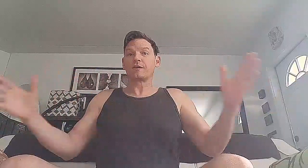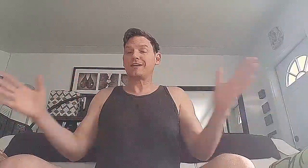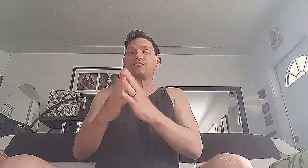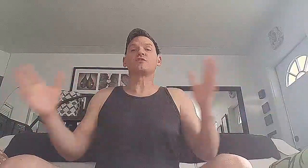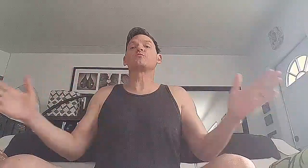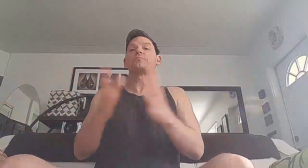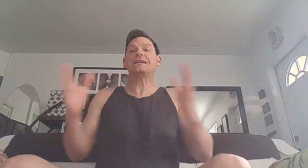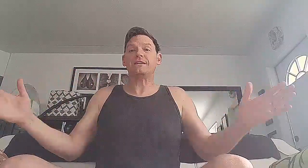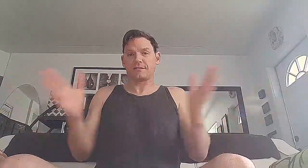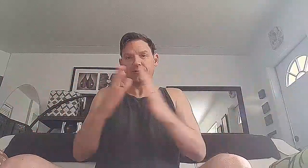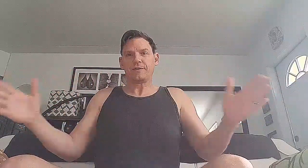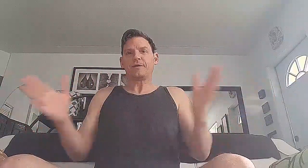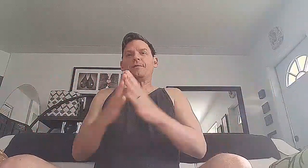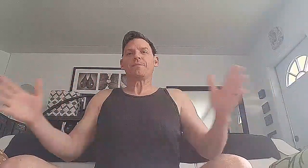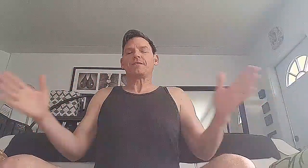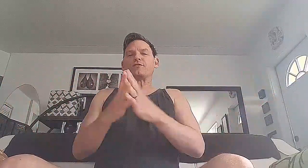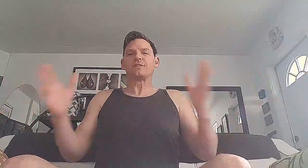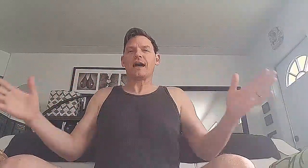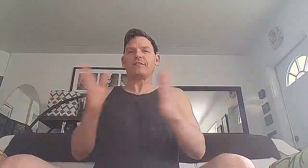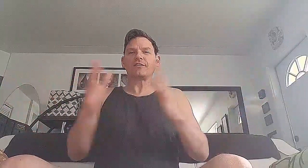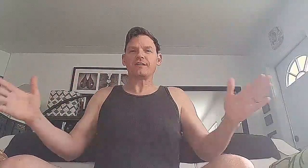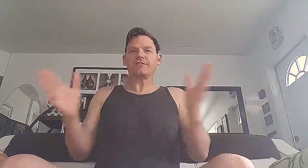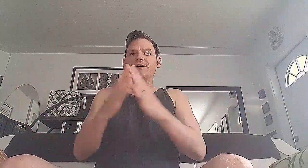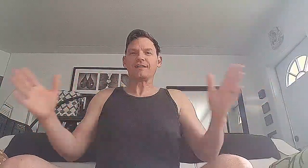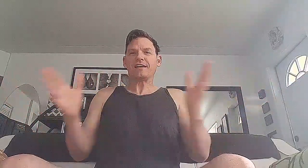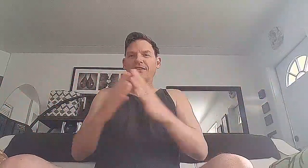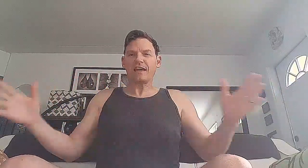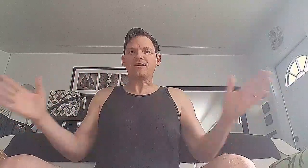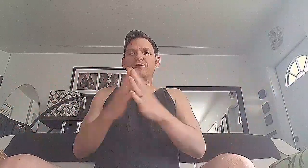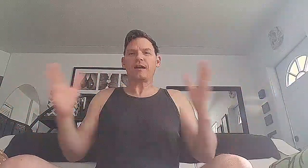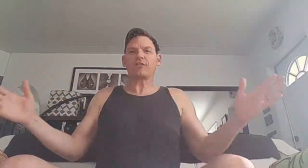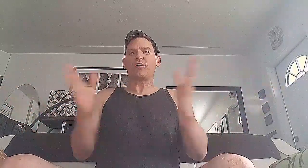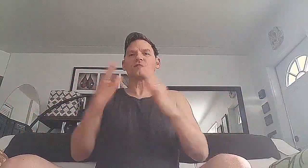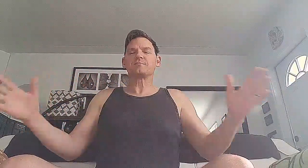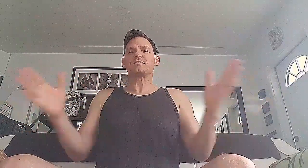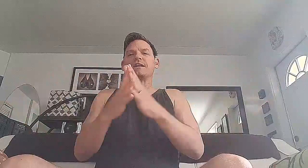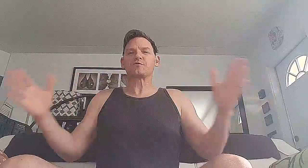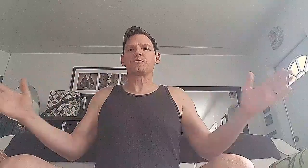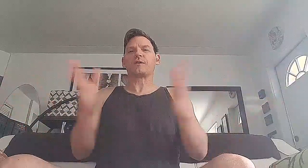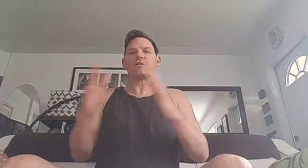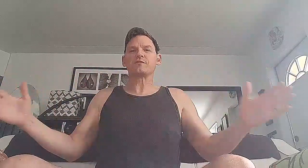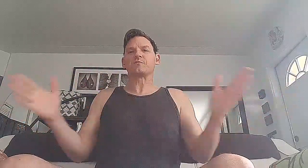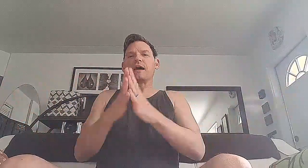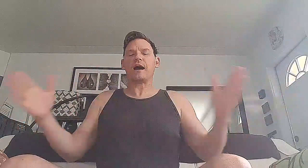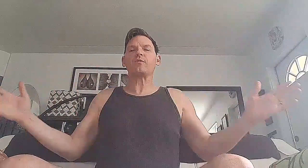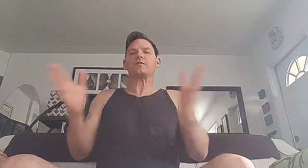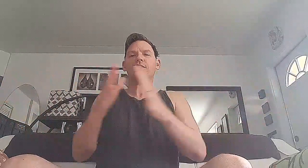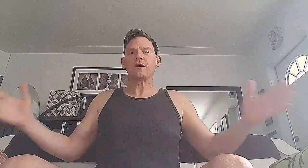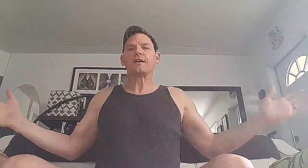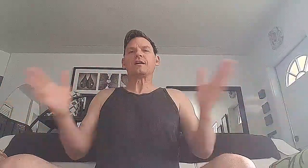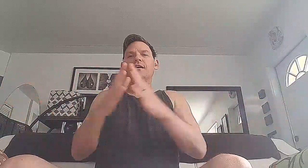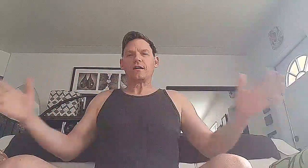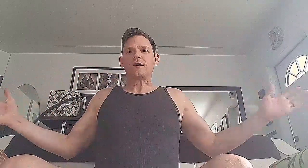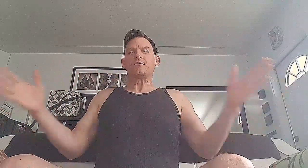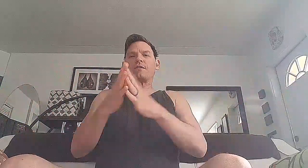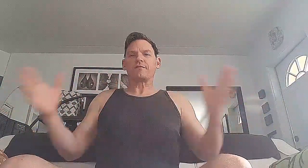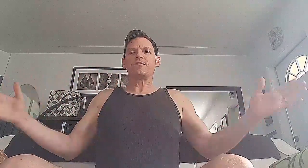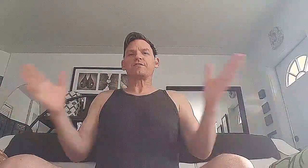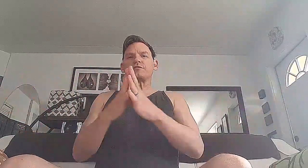again, you can repeat. Good to have you here. Thank you. Have an awesome day as we round this one out. We're going to finish